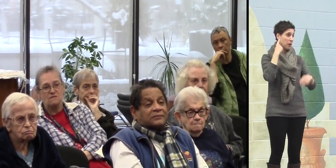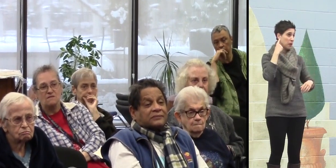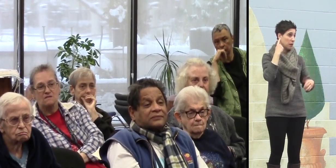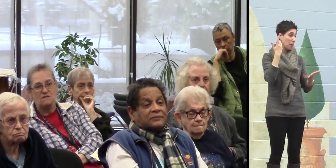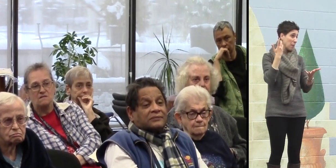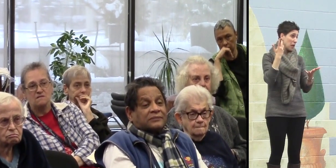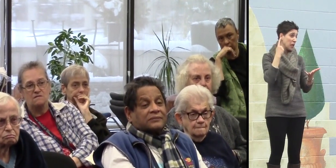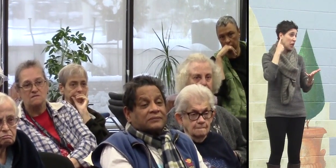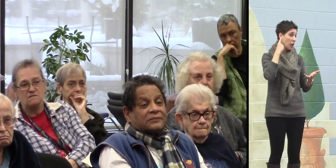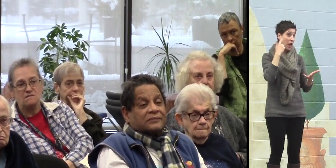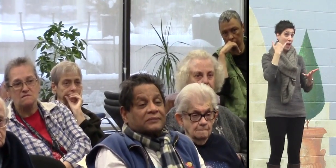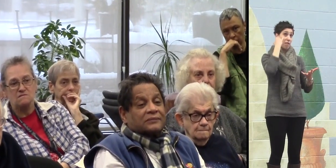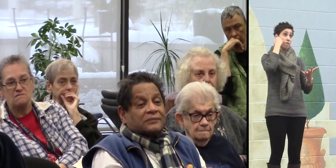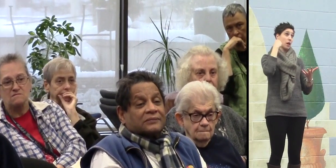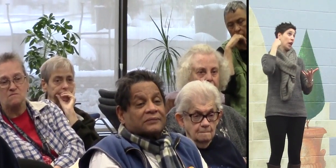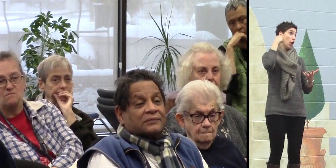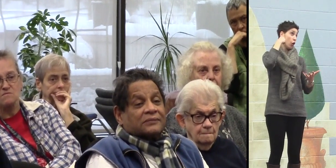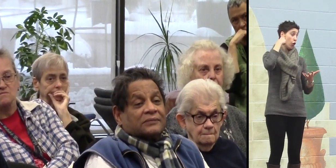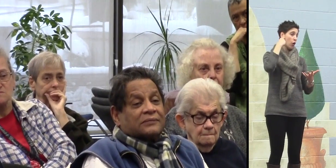that you have would go down.